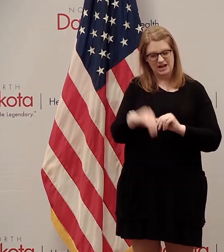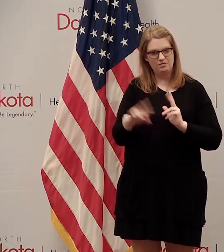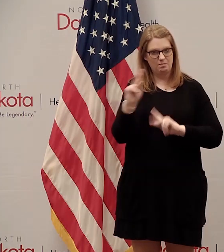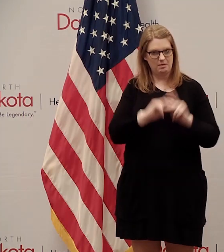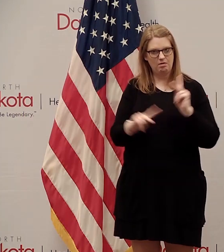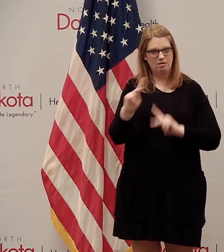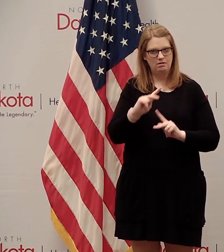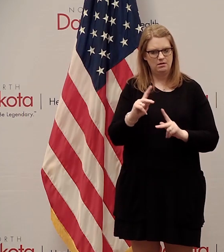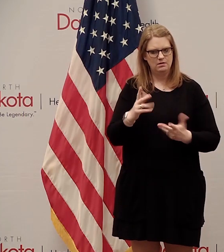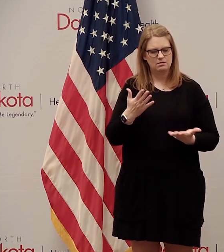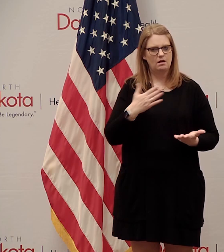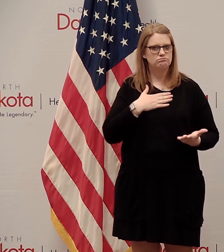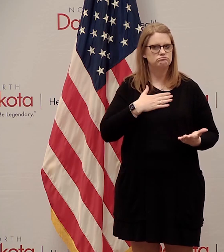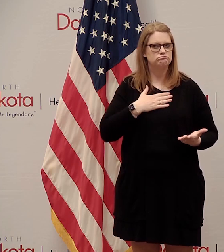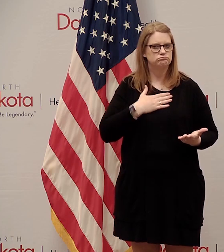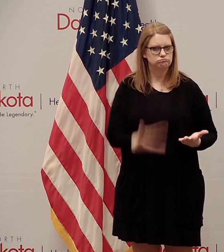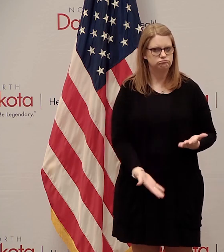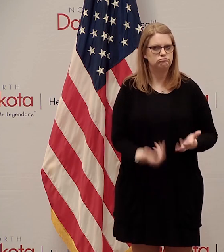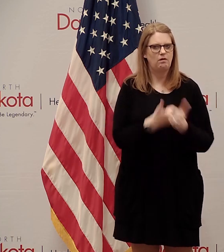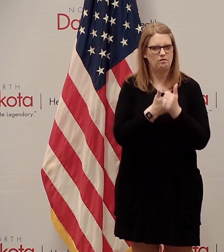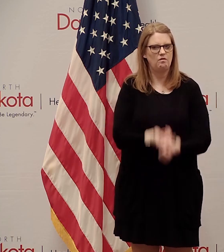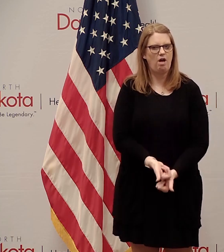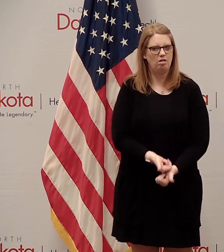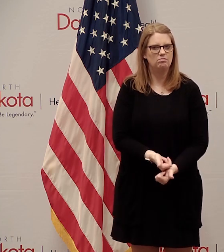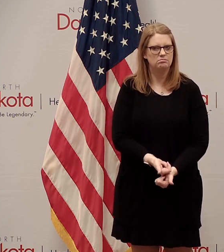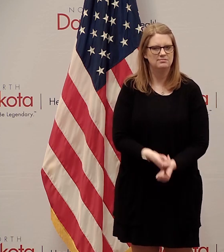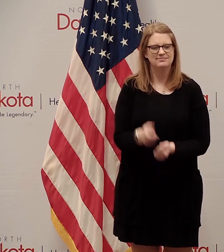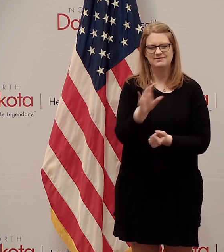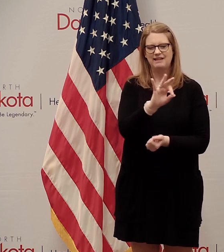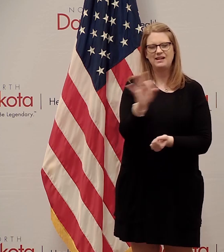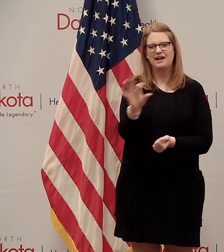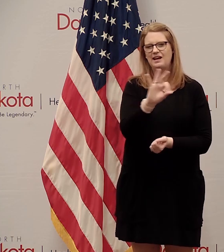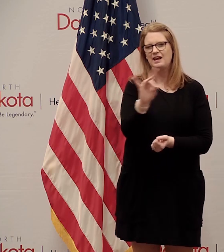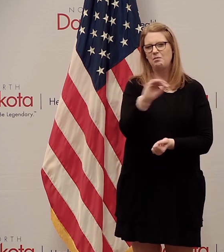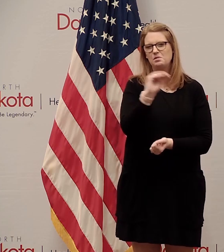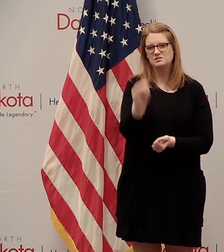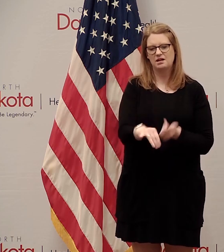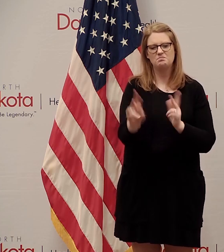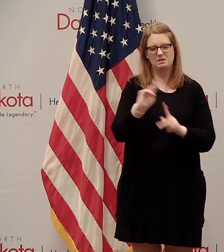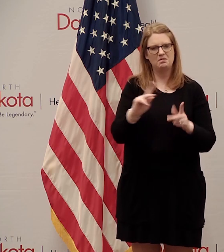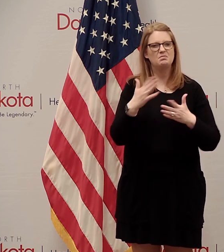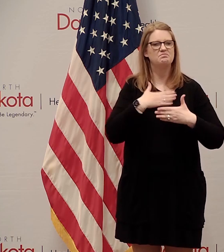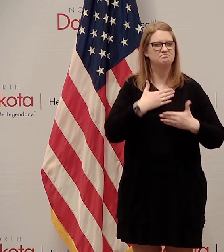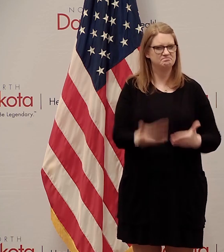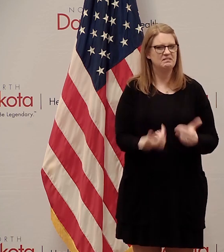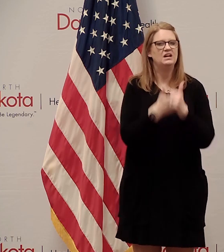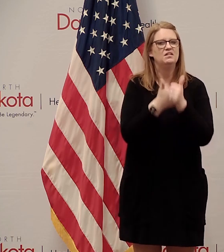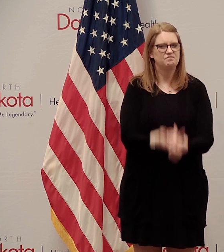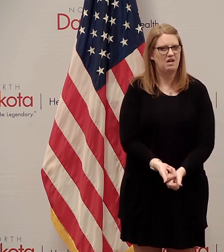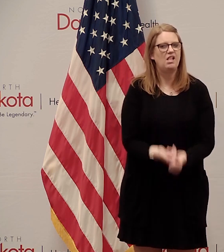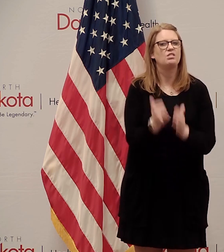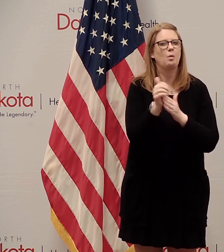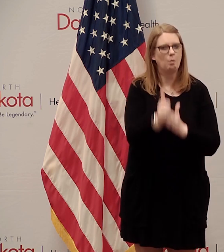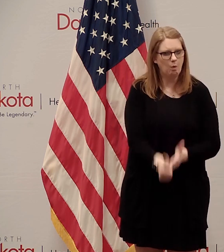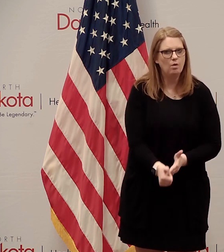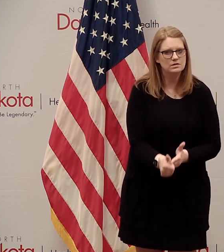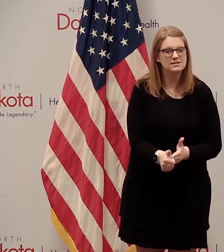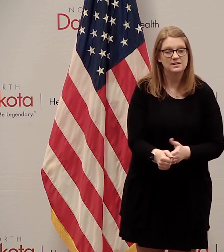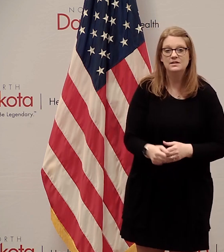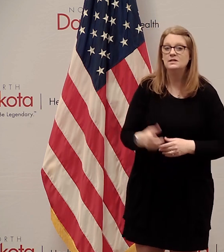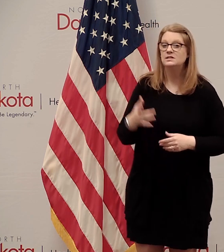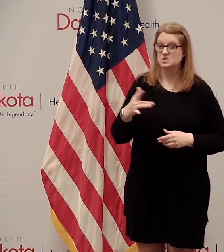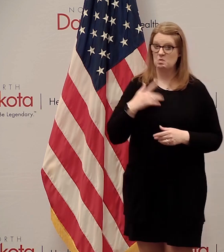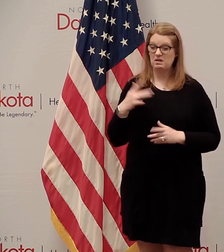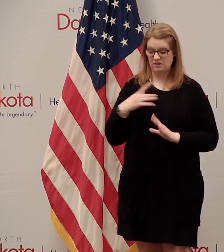of voluntarily complying to help protect themselves and those around them and again we expect that there will be high